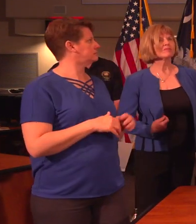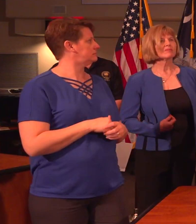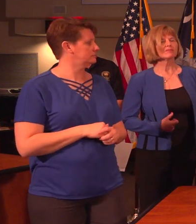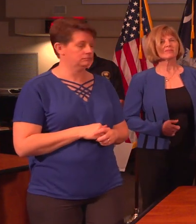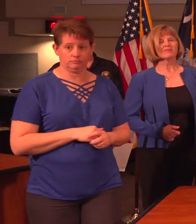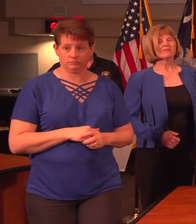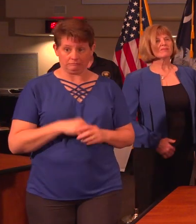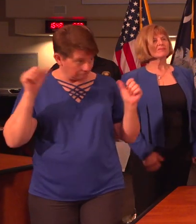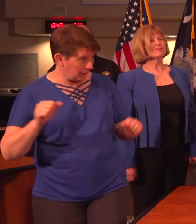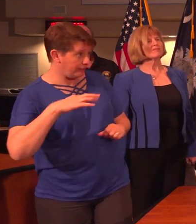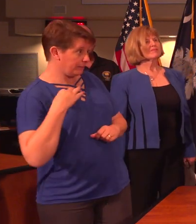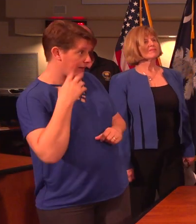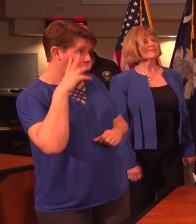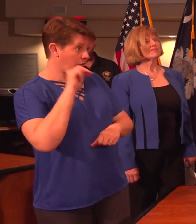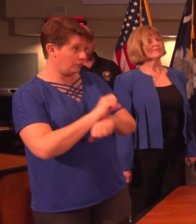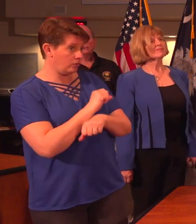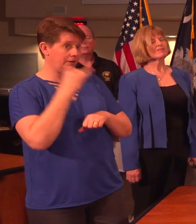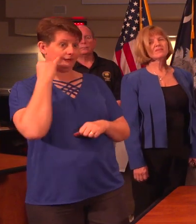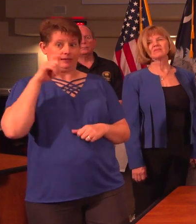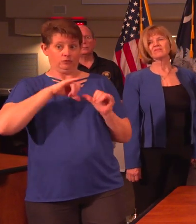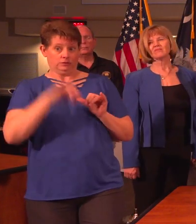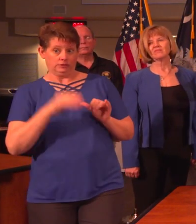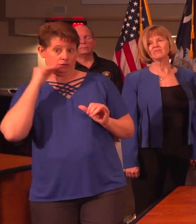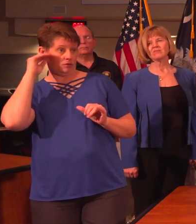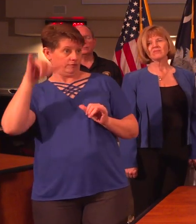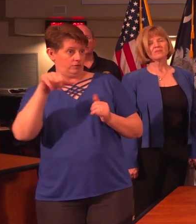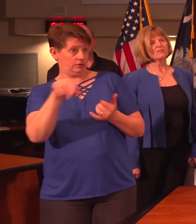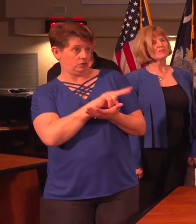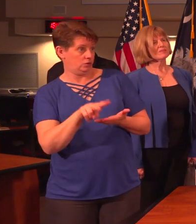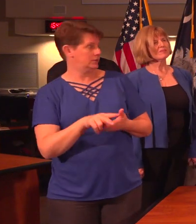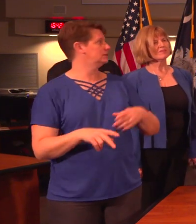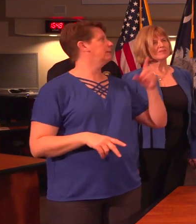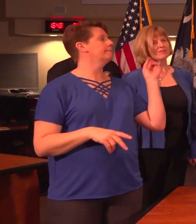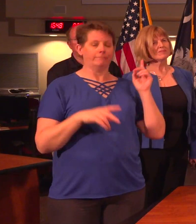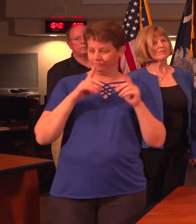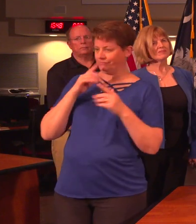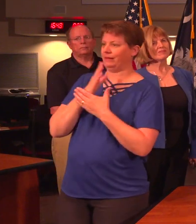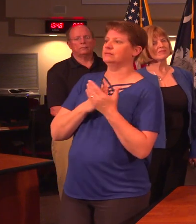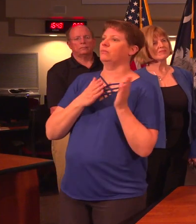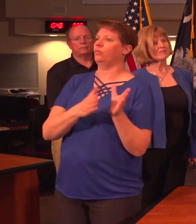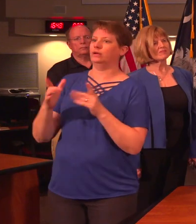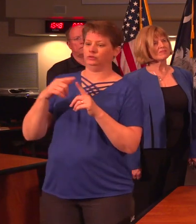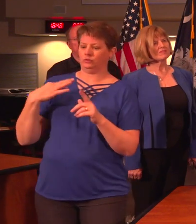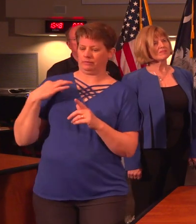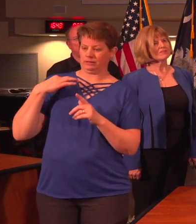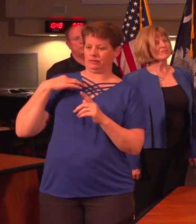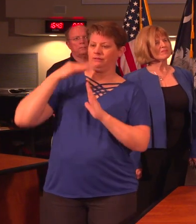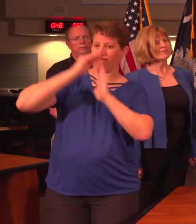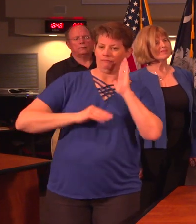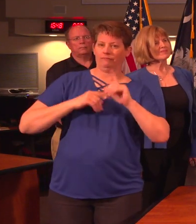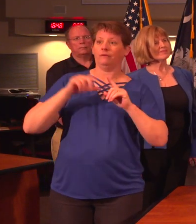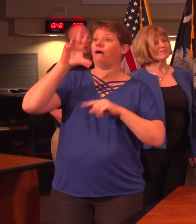Can they apply for unemployment benefits if they have to stay home for these two weeks? Yes, there are ways to apply, but we have the